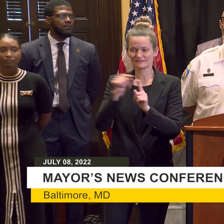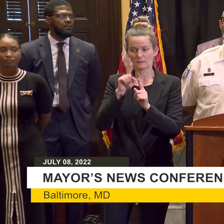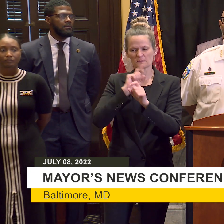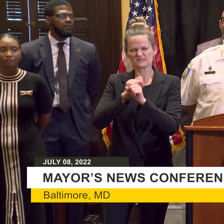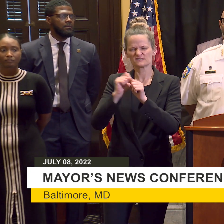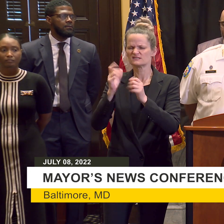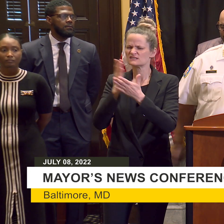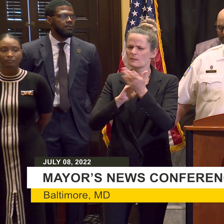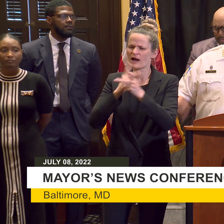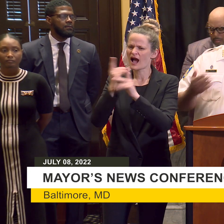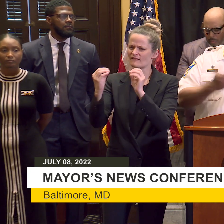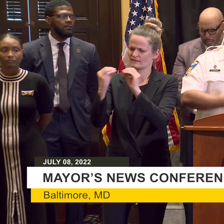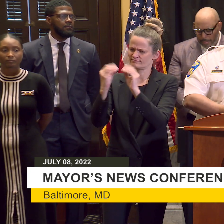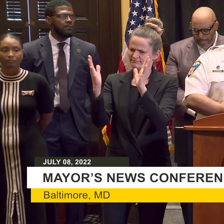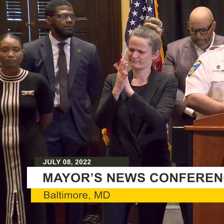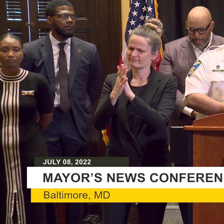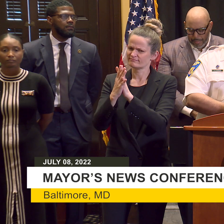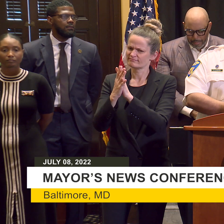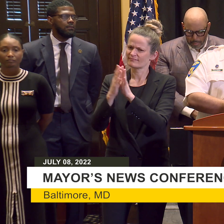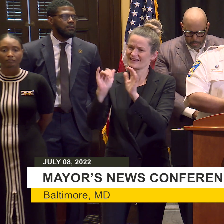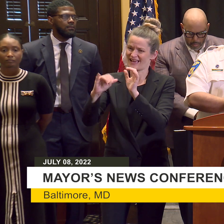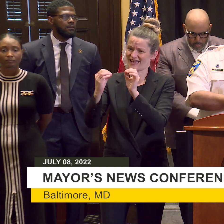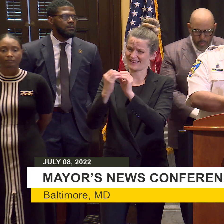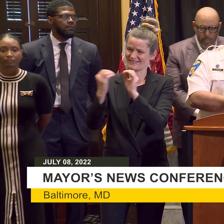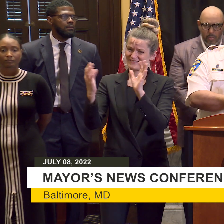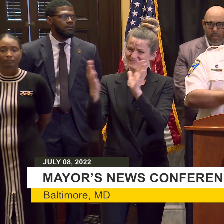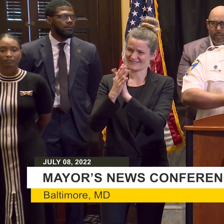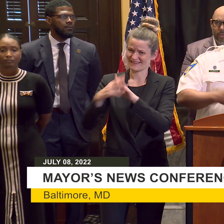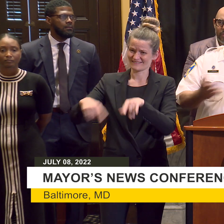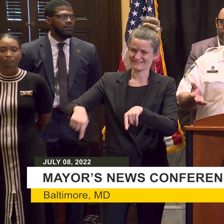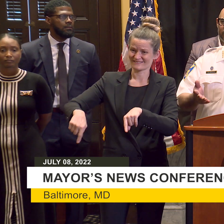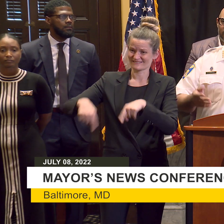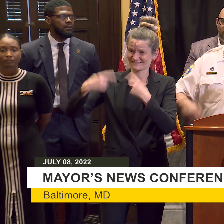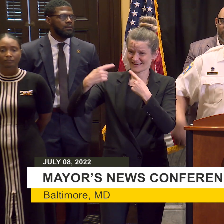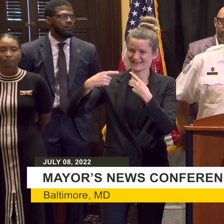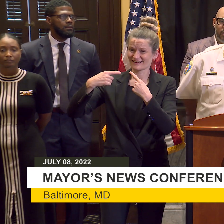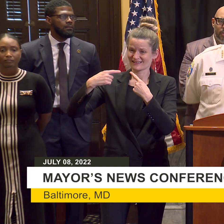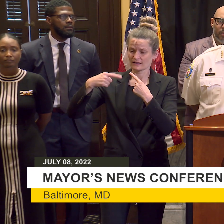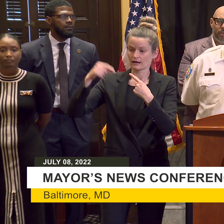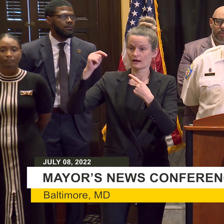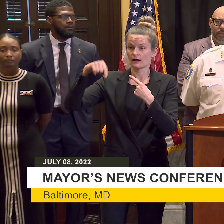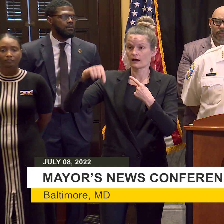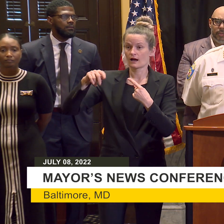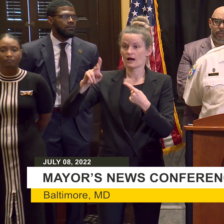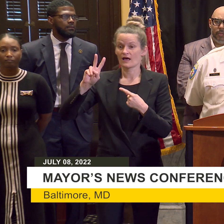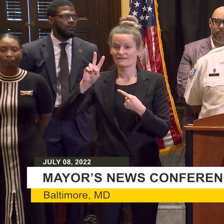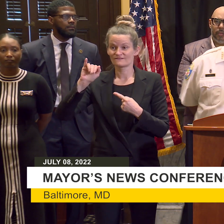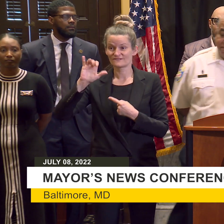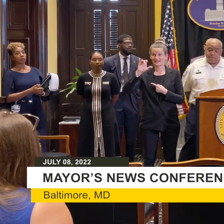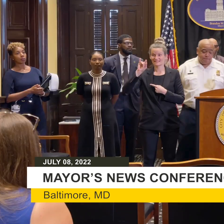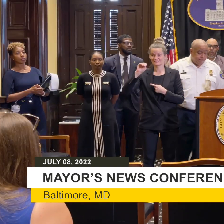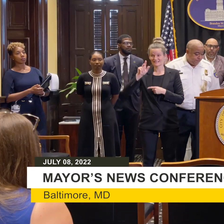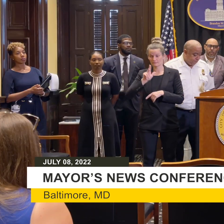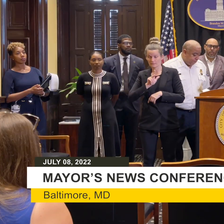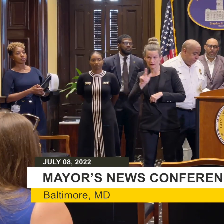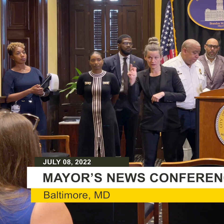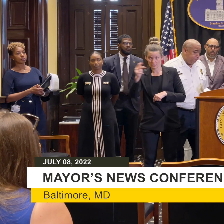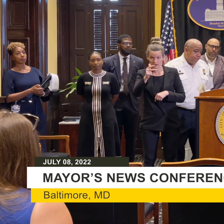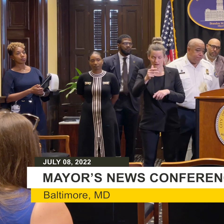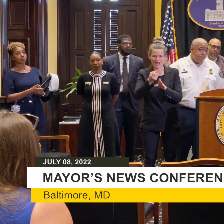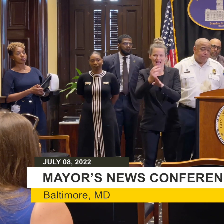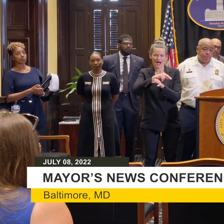confrontation. And from there, the victim drove through the intersection park and returned with the baseball bat. Commissioner Harrison,